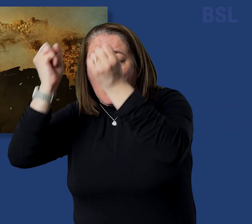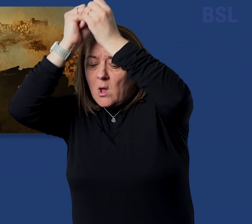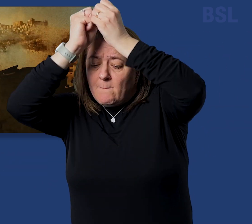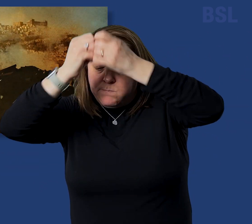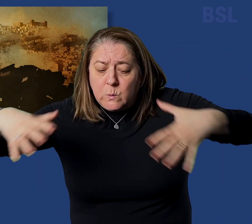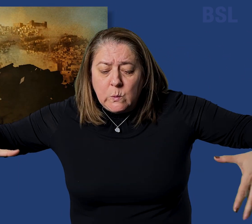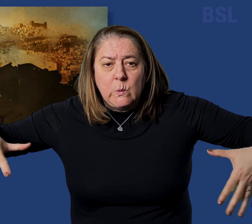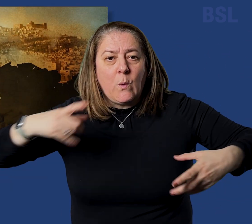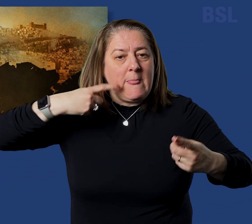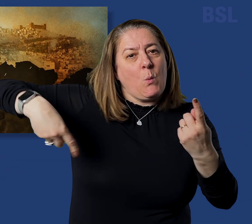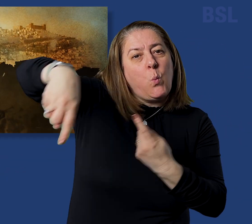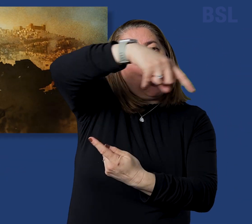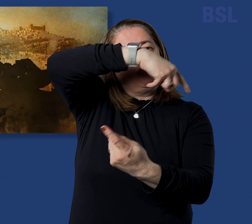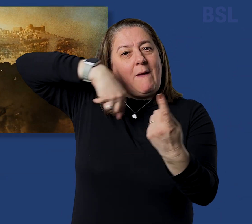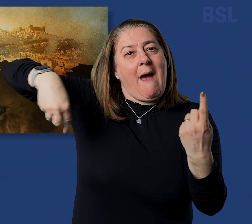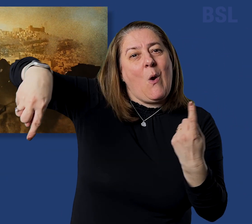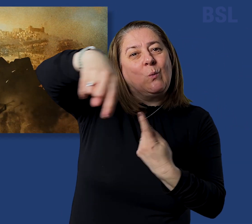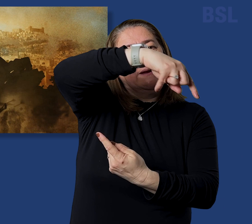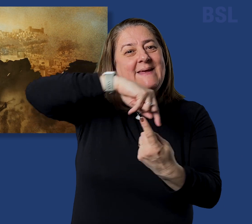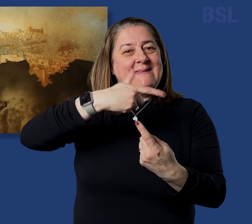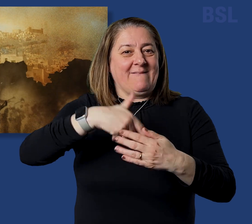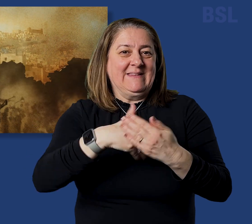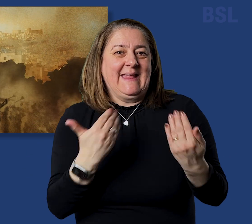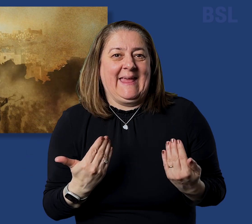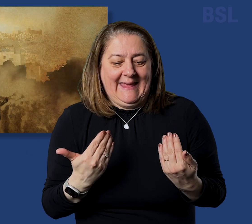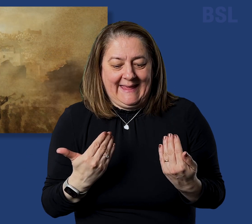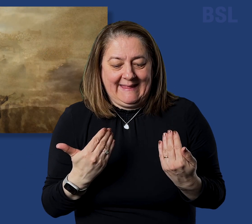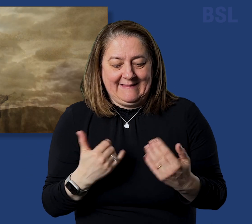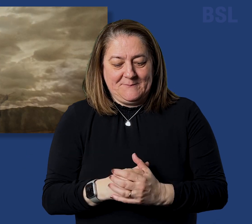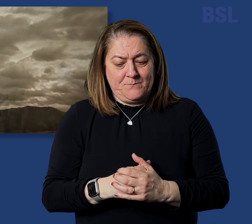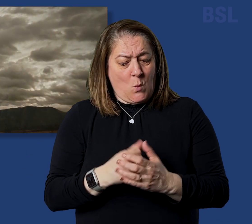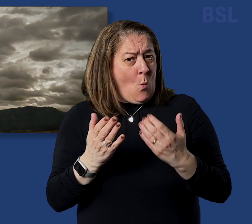were compassed about seven days. And what shall I more say?